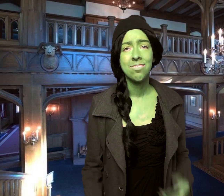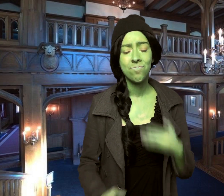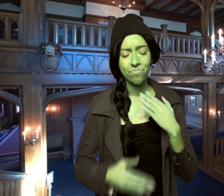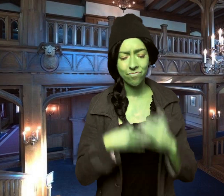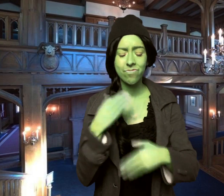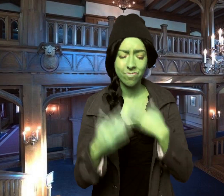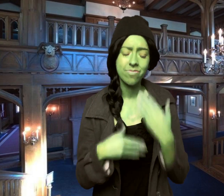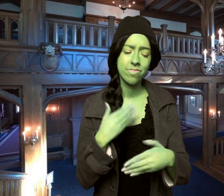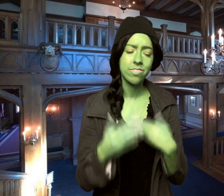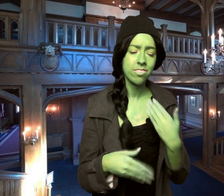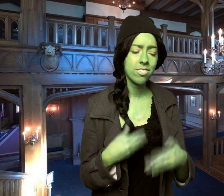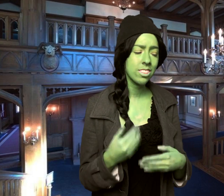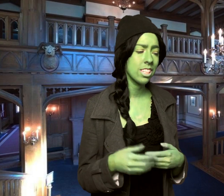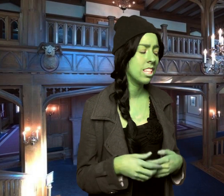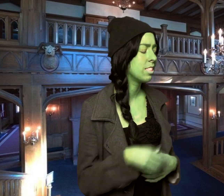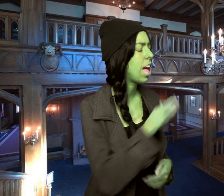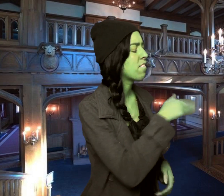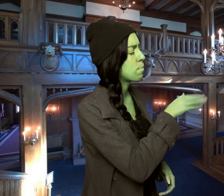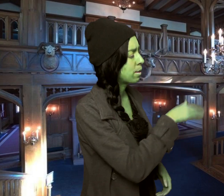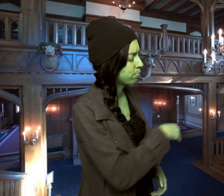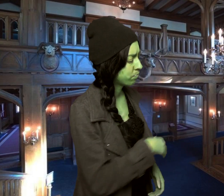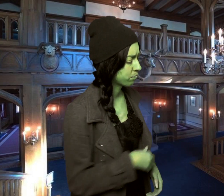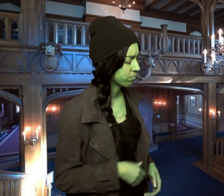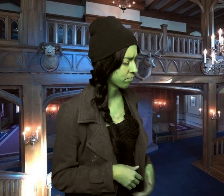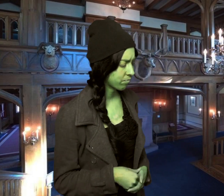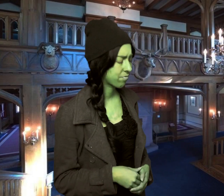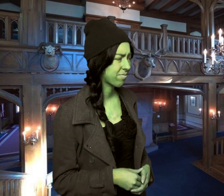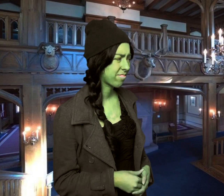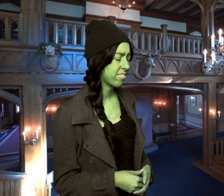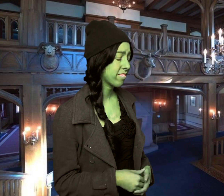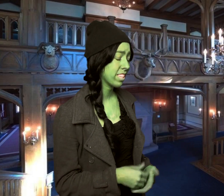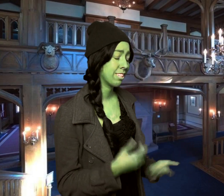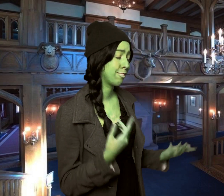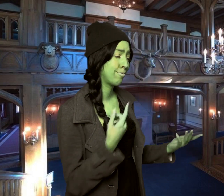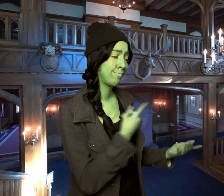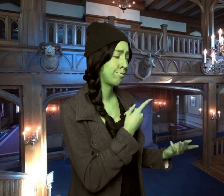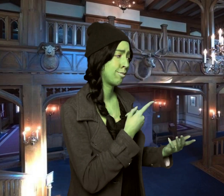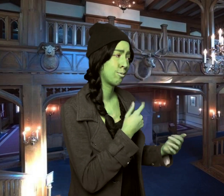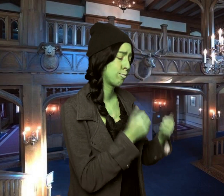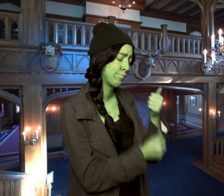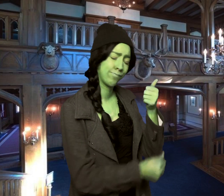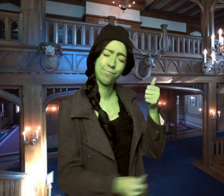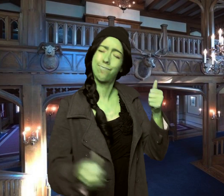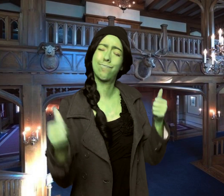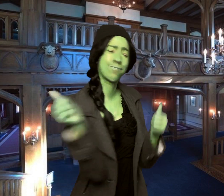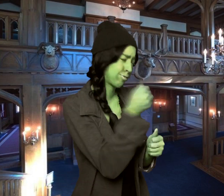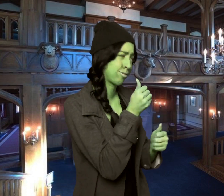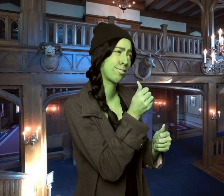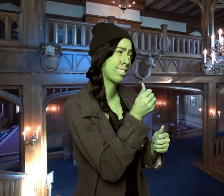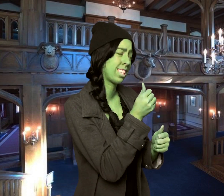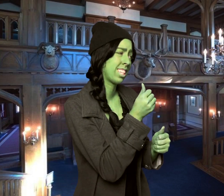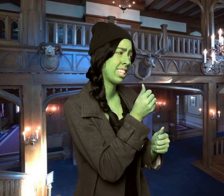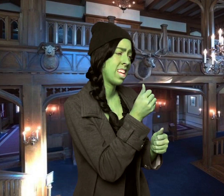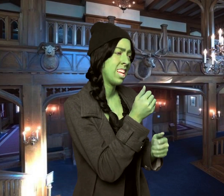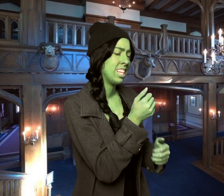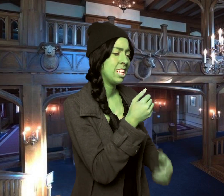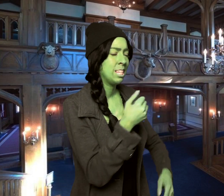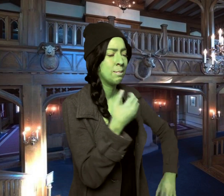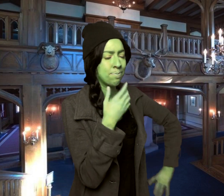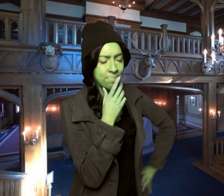One day you'll say to me Alphaba A girl who is so superior Shouldn't a girl